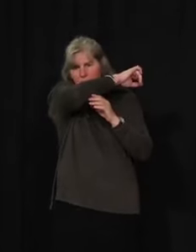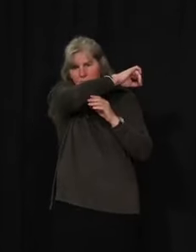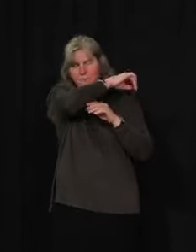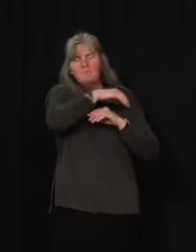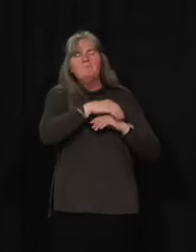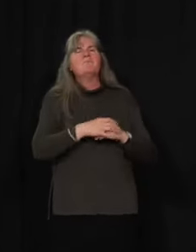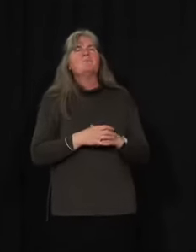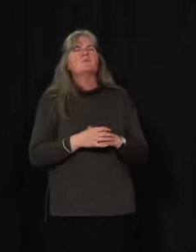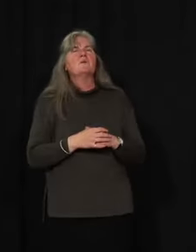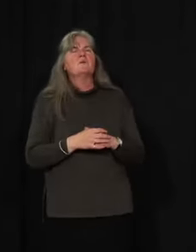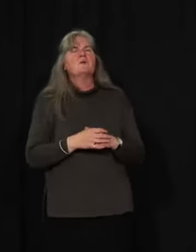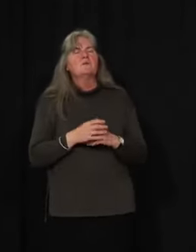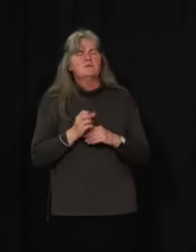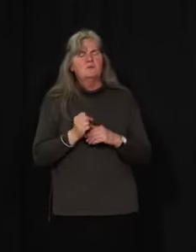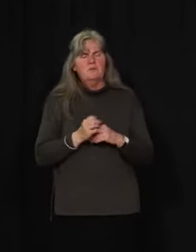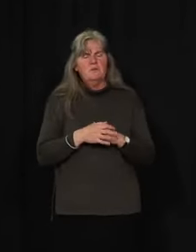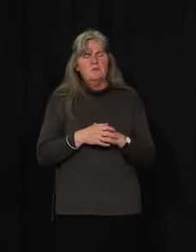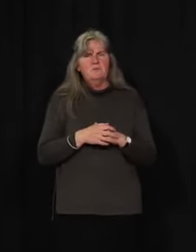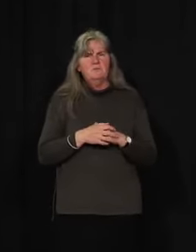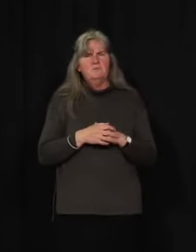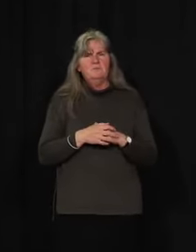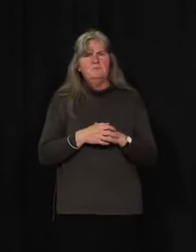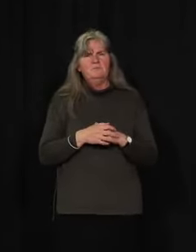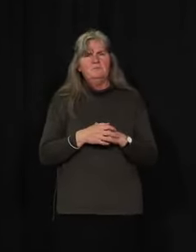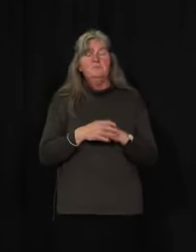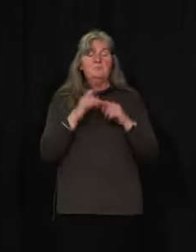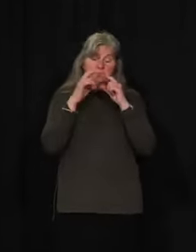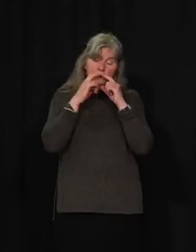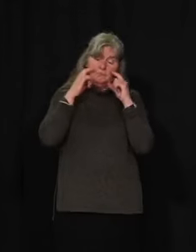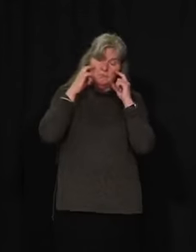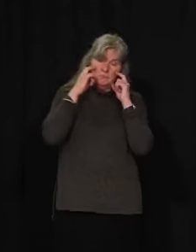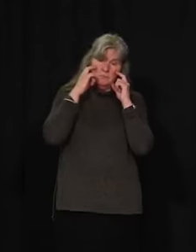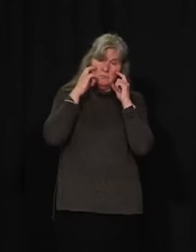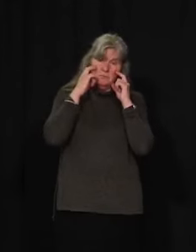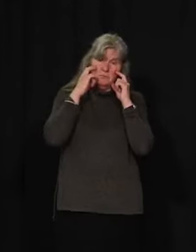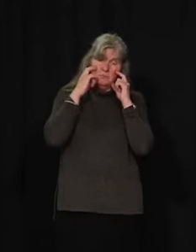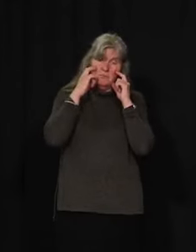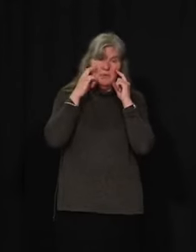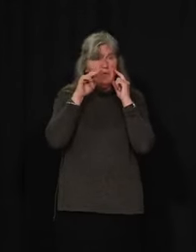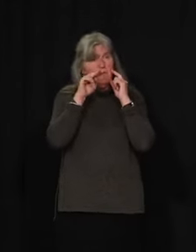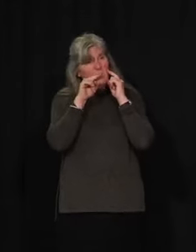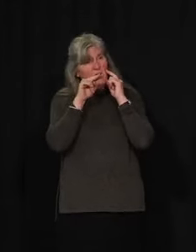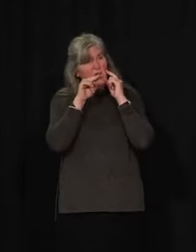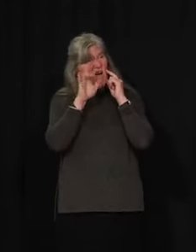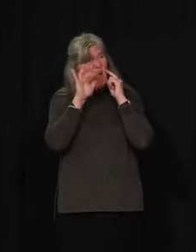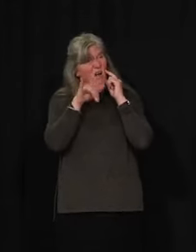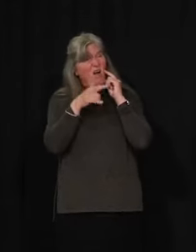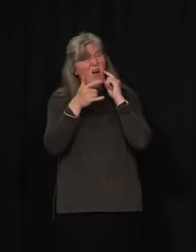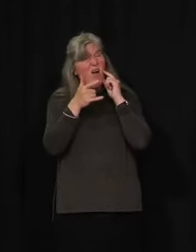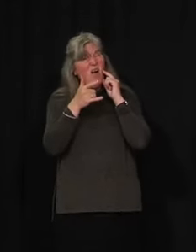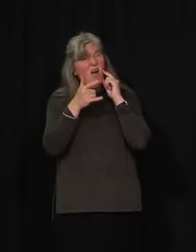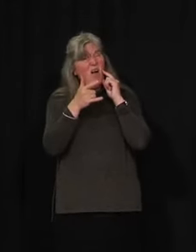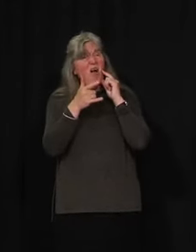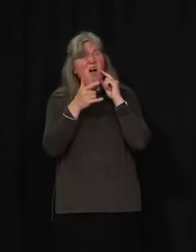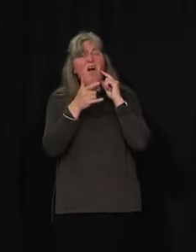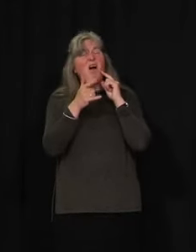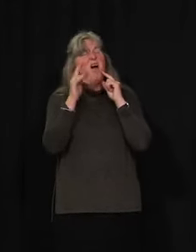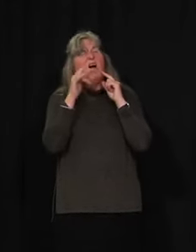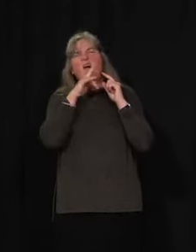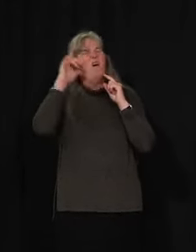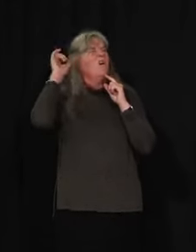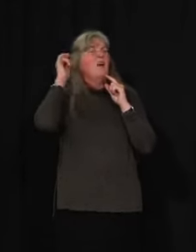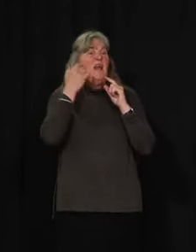a mask not be interpreted as a replacement for physical distancing.